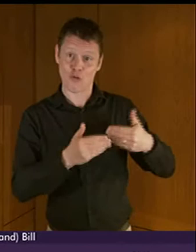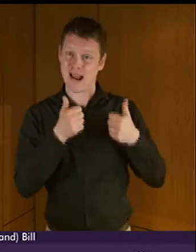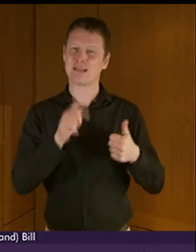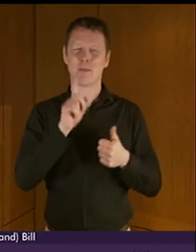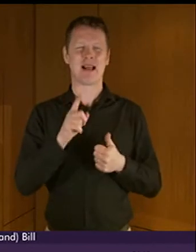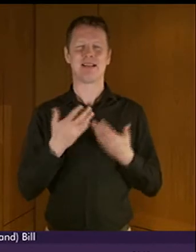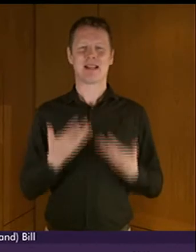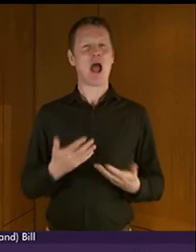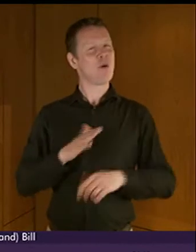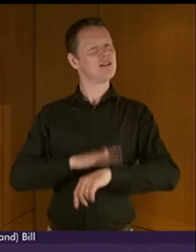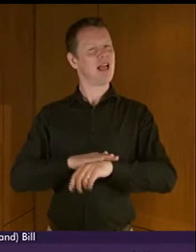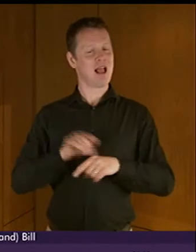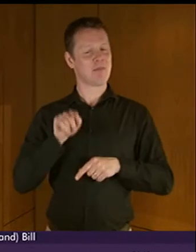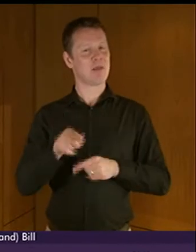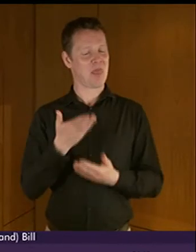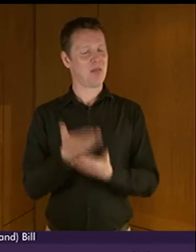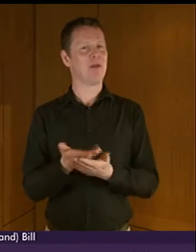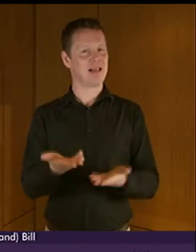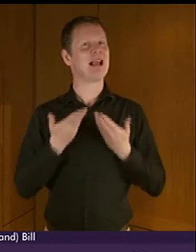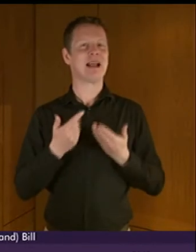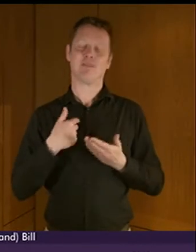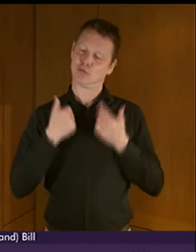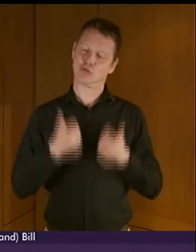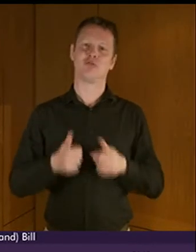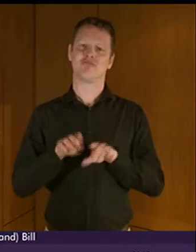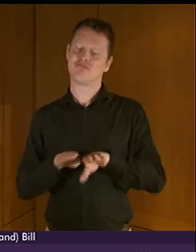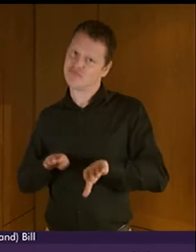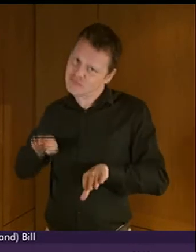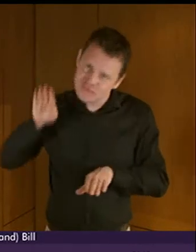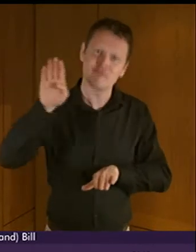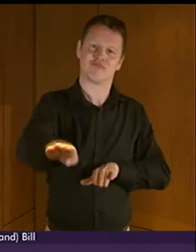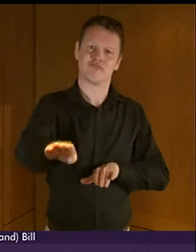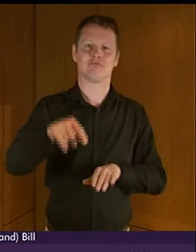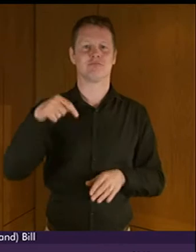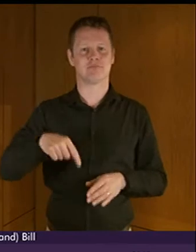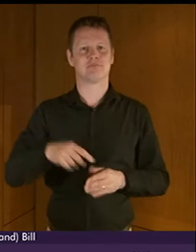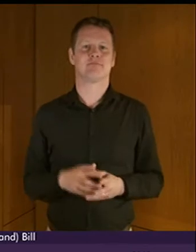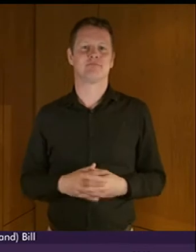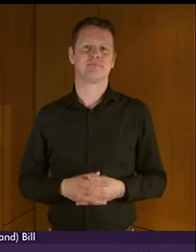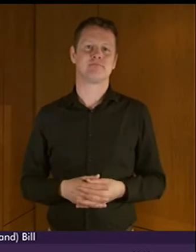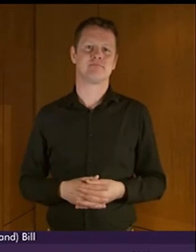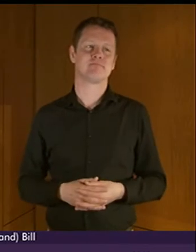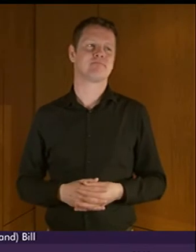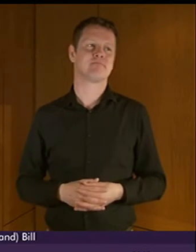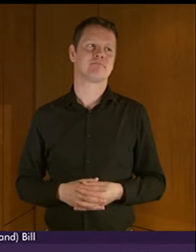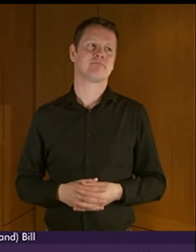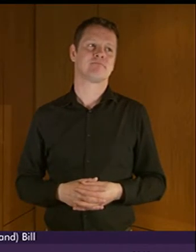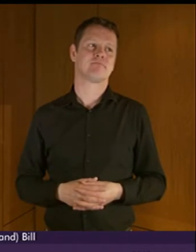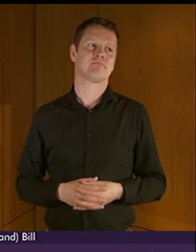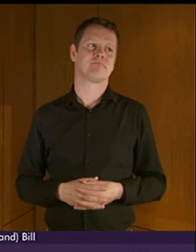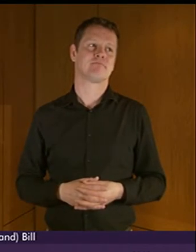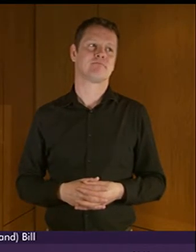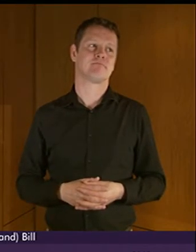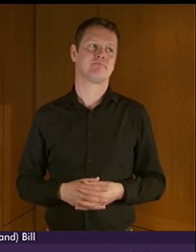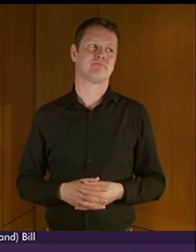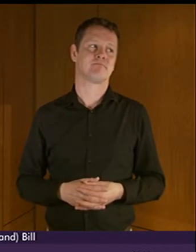step and the bill I believe allows us to do that we have a good idea of the longer